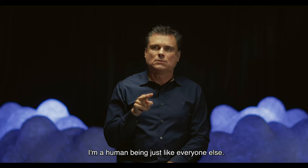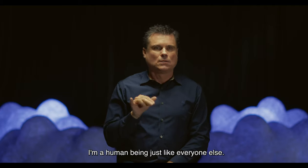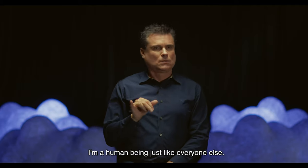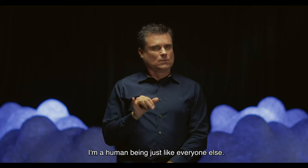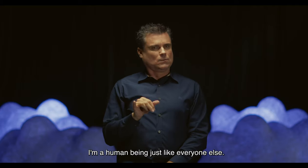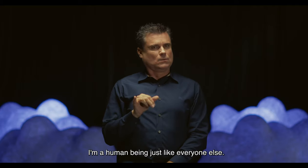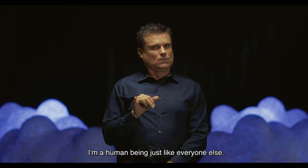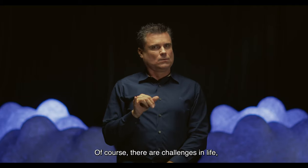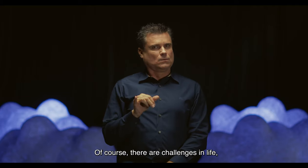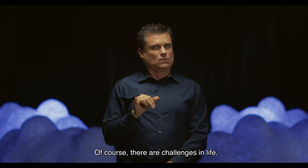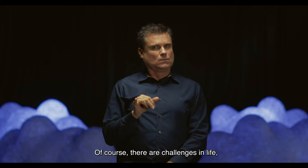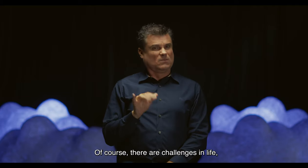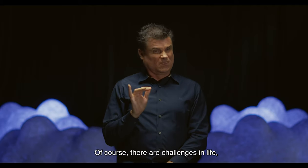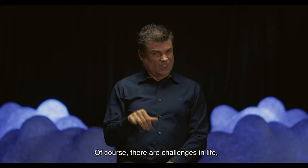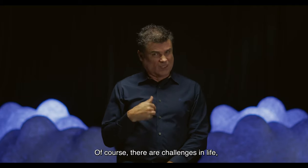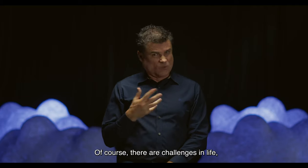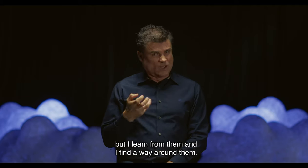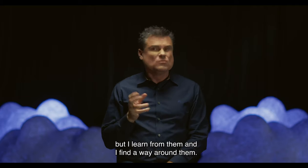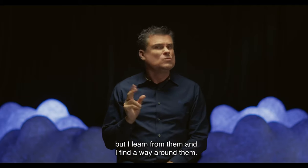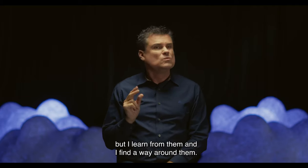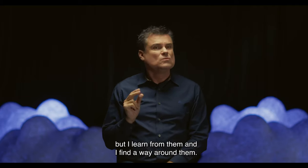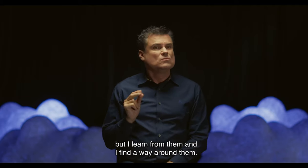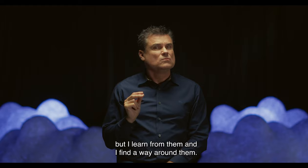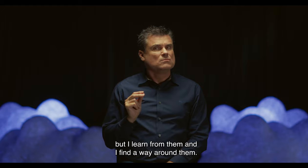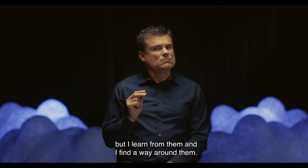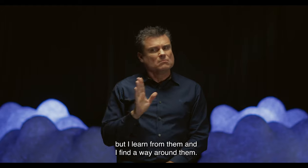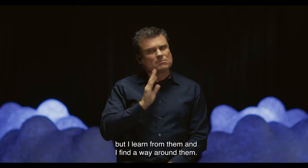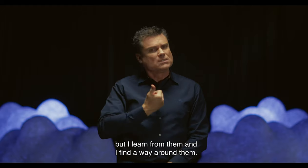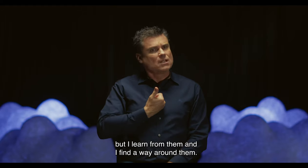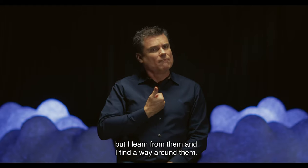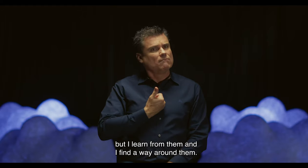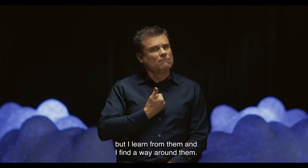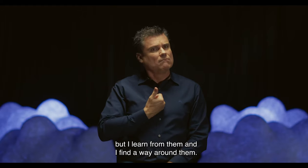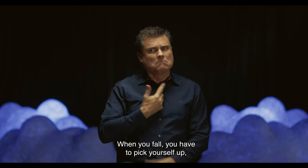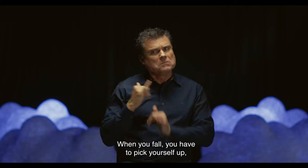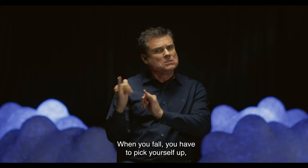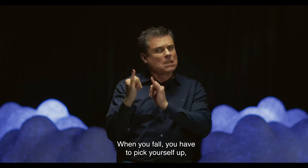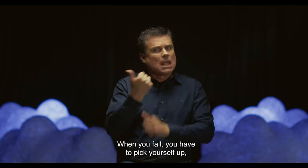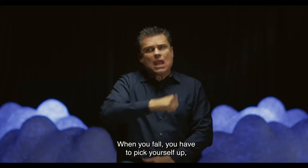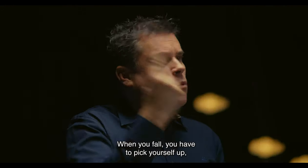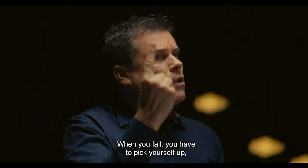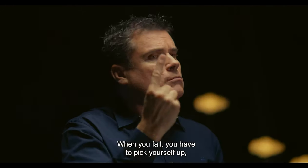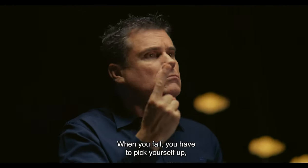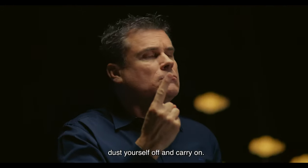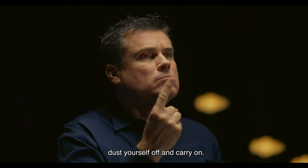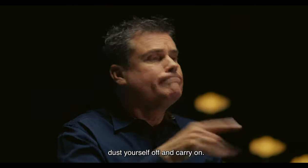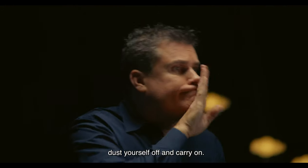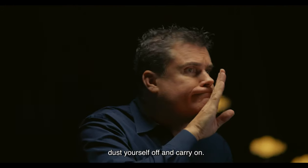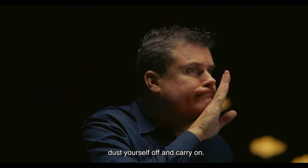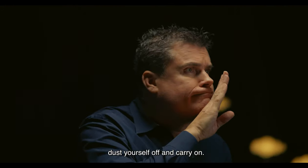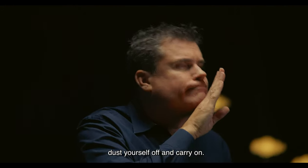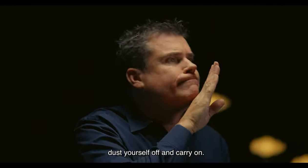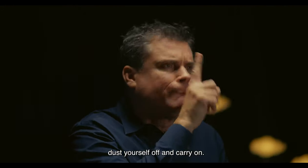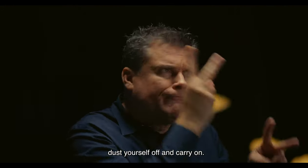being, just like everyone else. Of course there are challenges in life, but I learn from them and I find a way around them. When you fall, you have to pick yourself up, dust